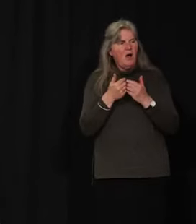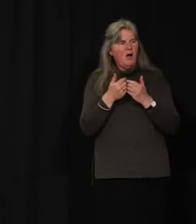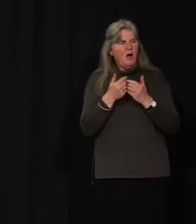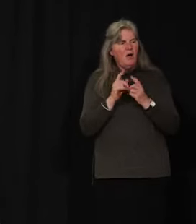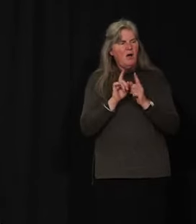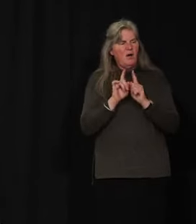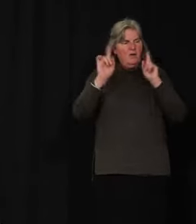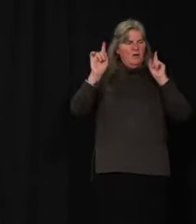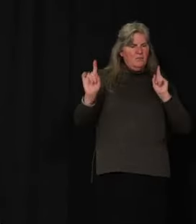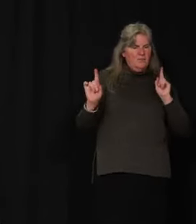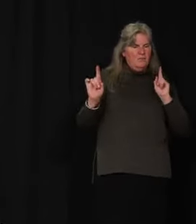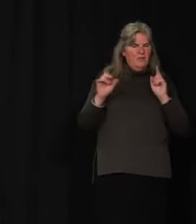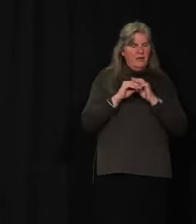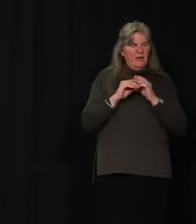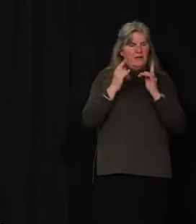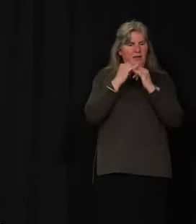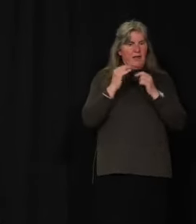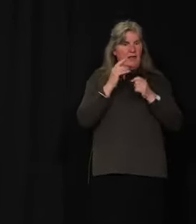campsites.